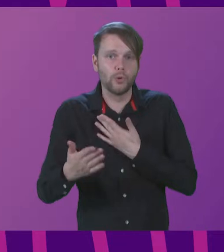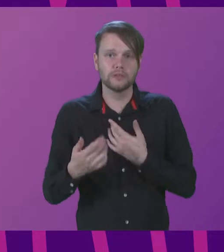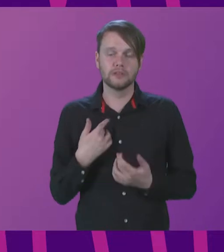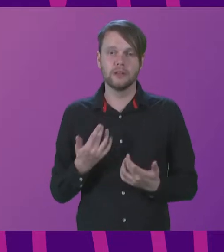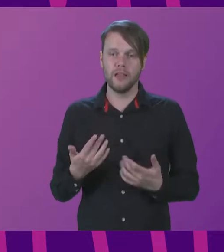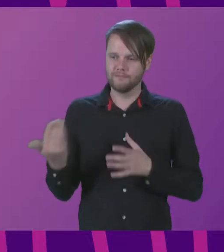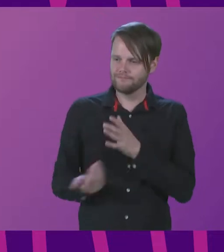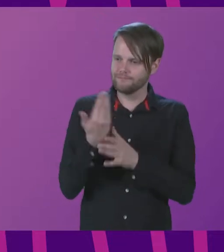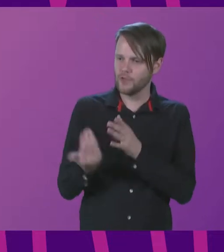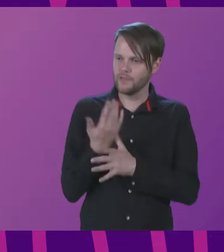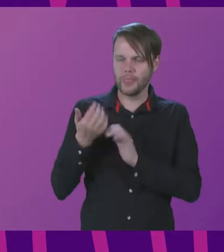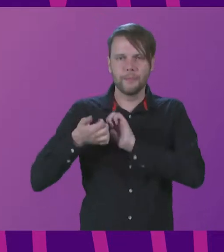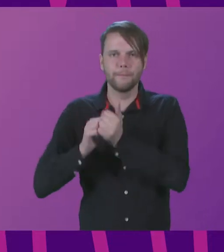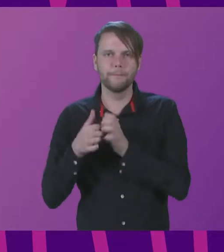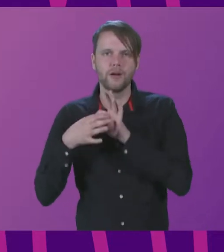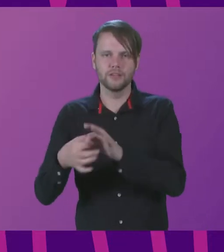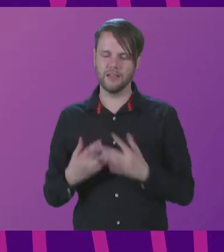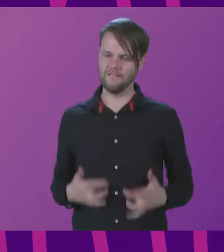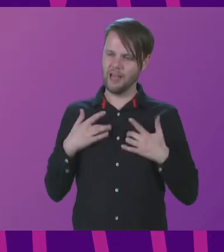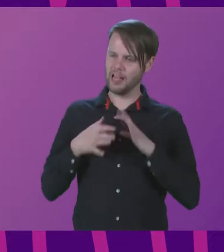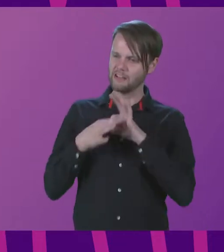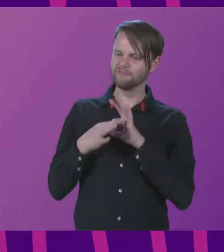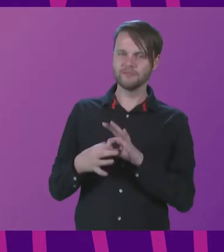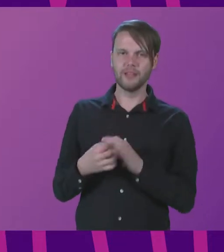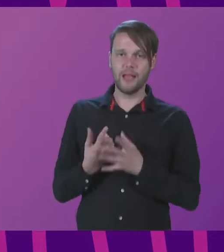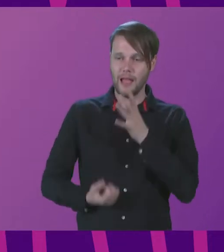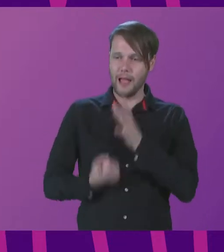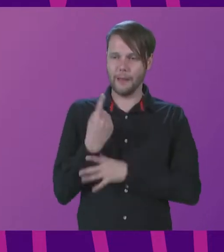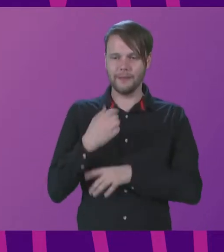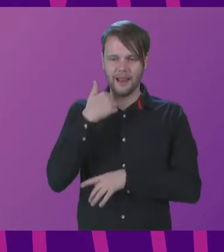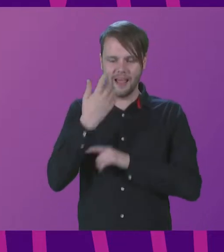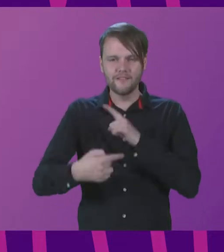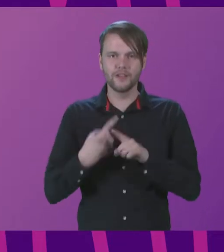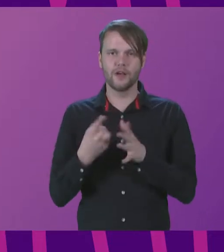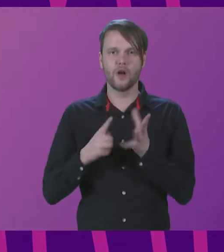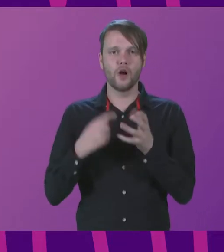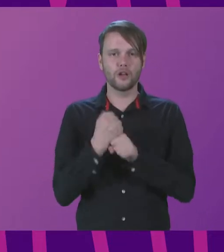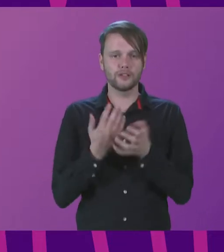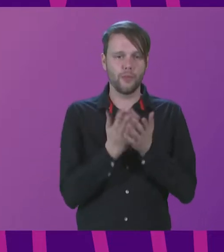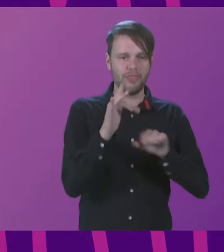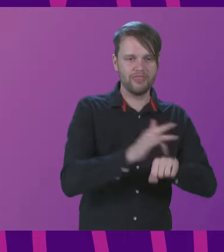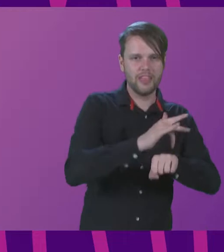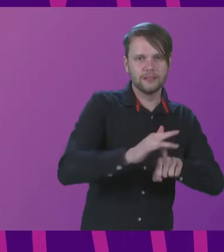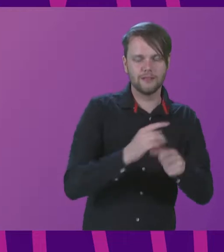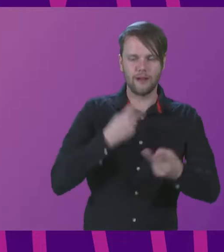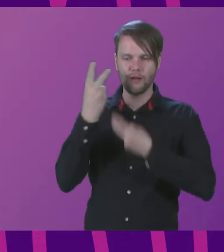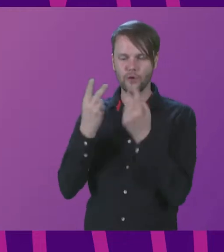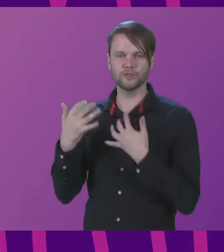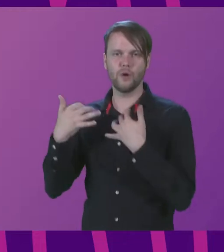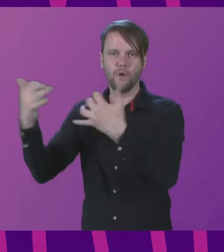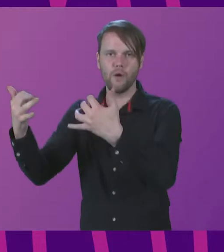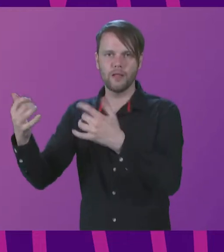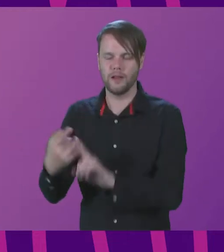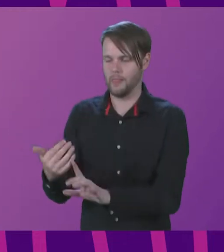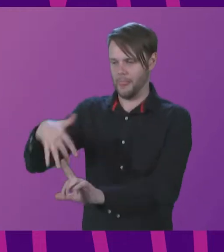renewal of the bonds and those feelings of unity happen each August in theatres and concert halls and in the